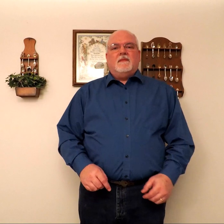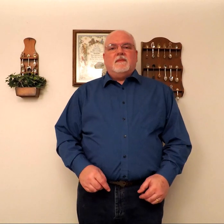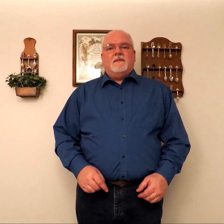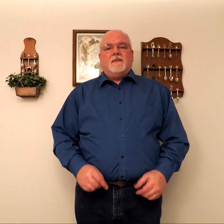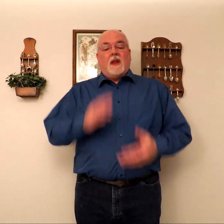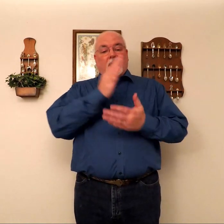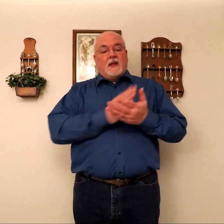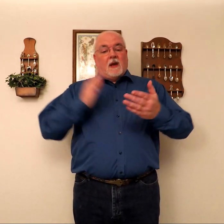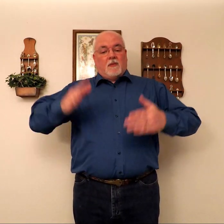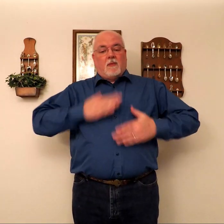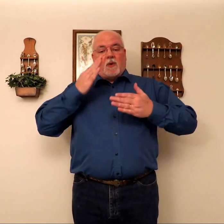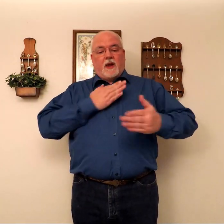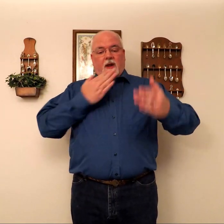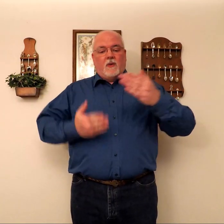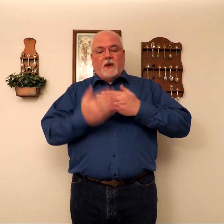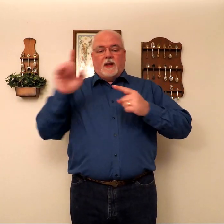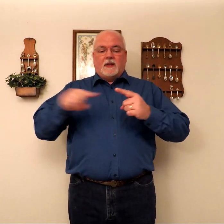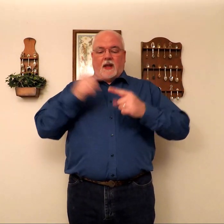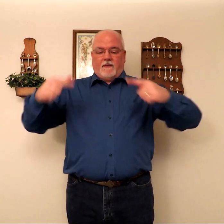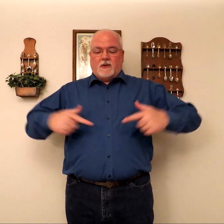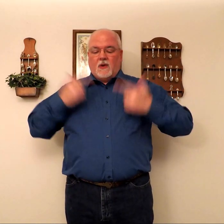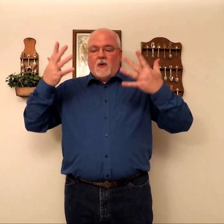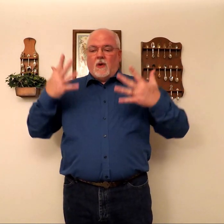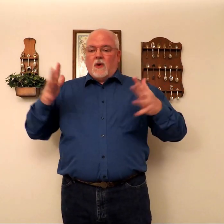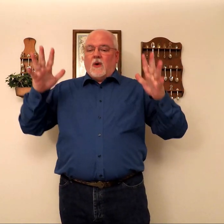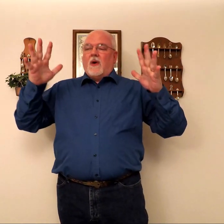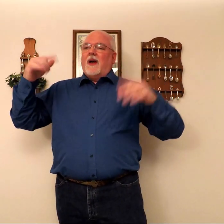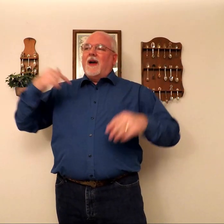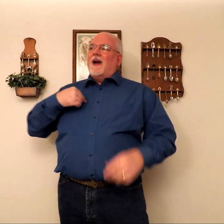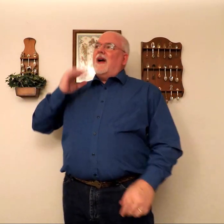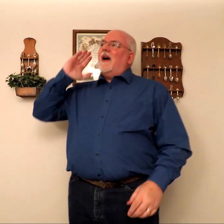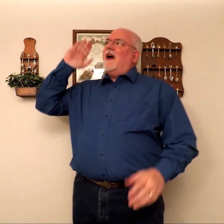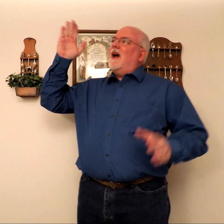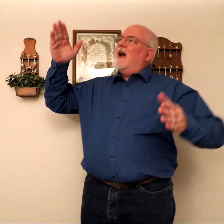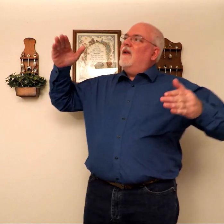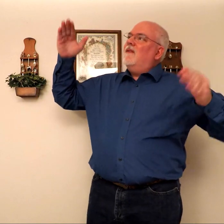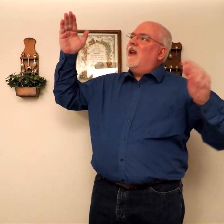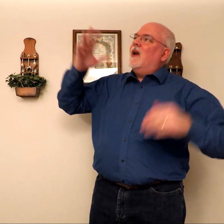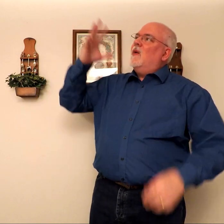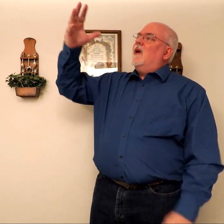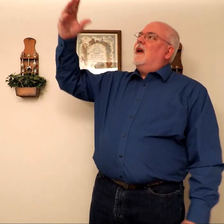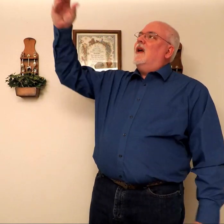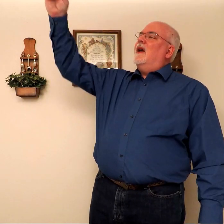Some glad morning when this life is o'er, I'll fly away.